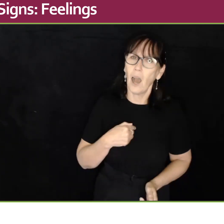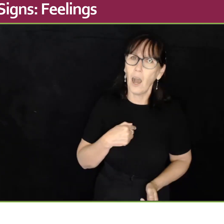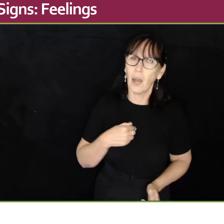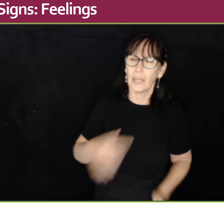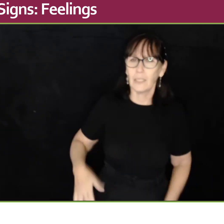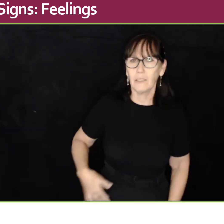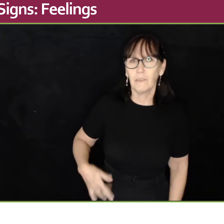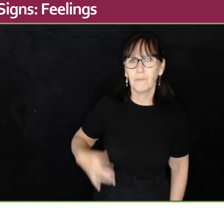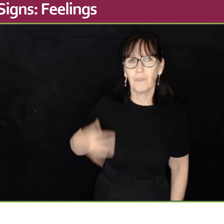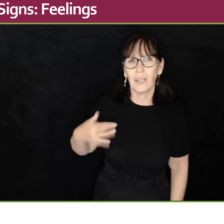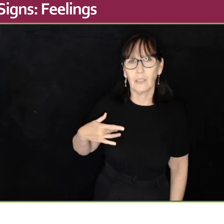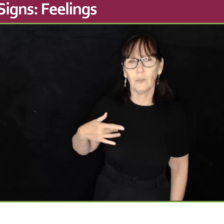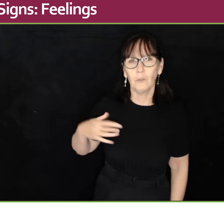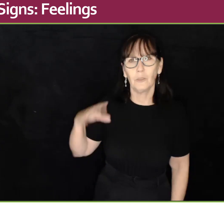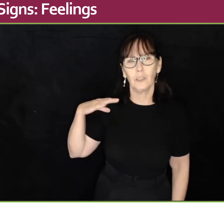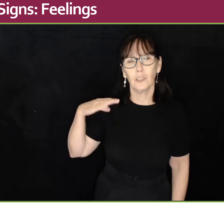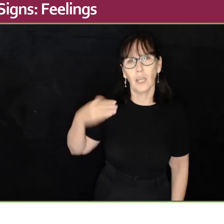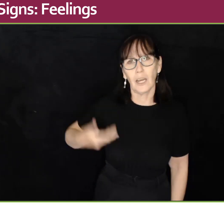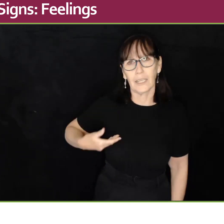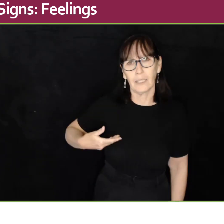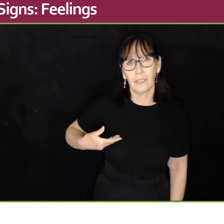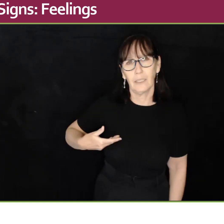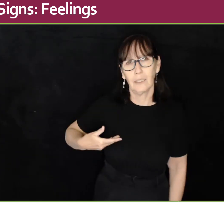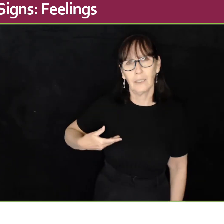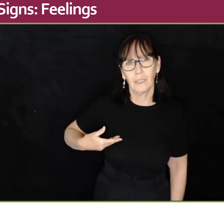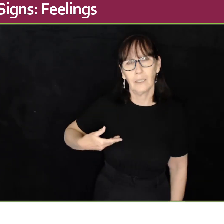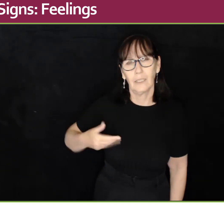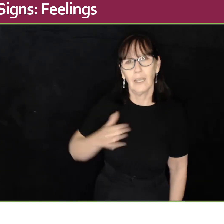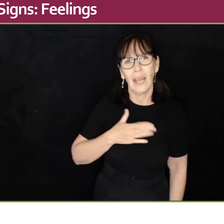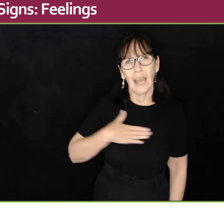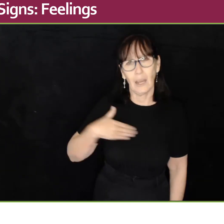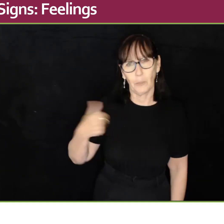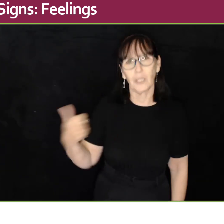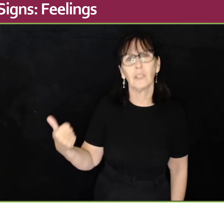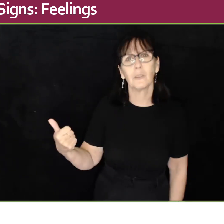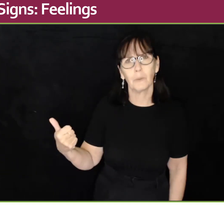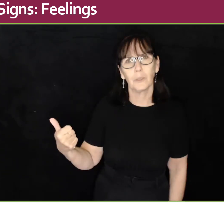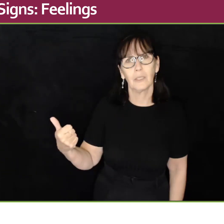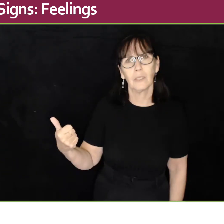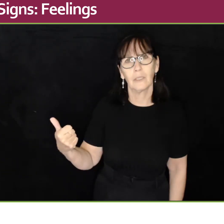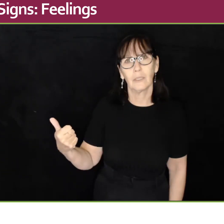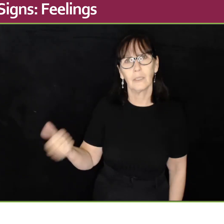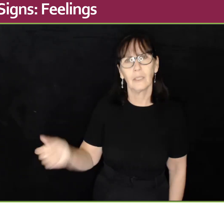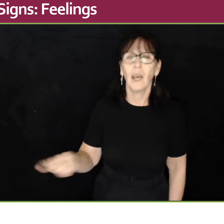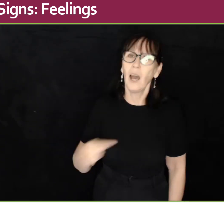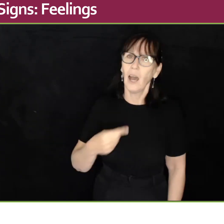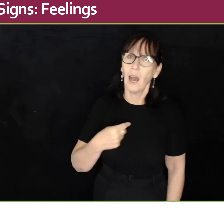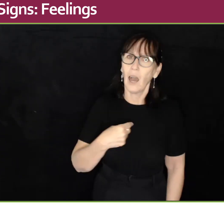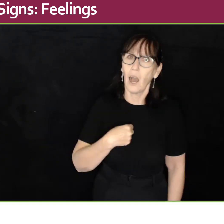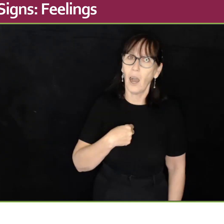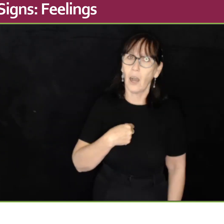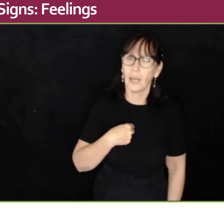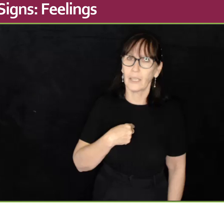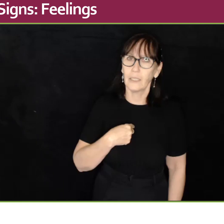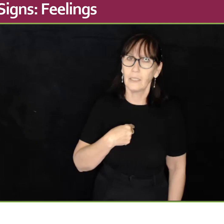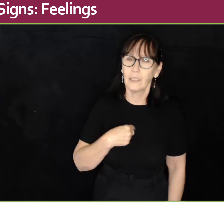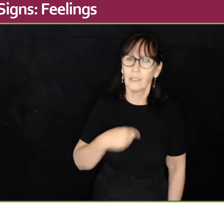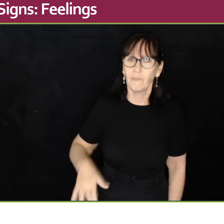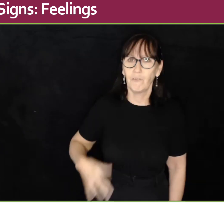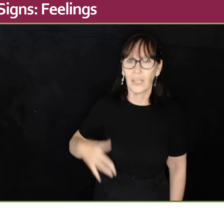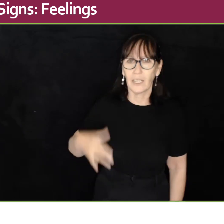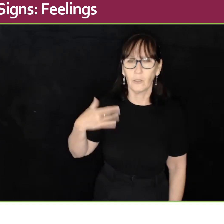I feel tired. How are you? I